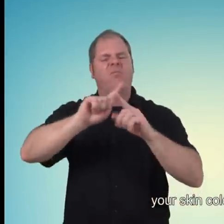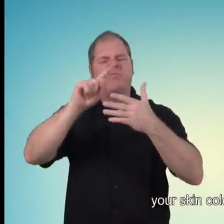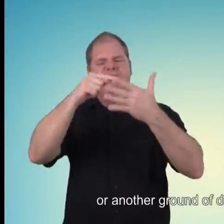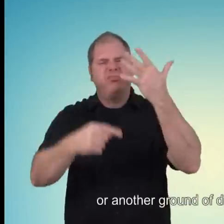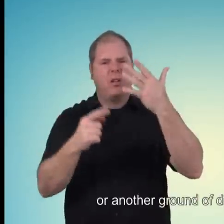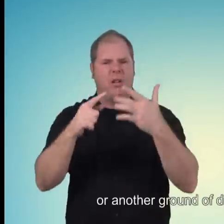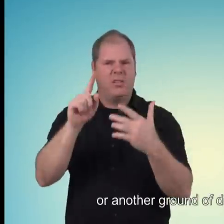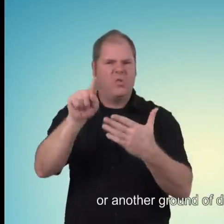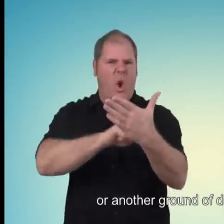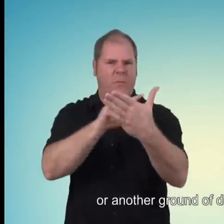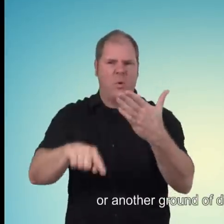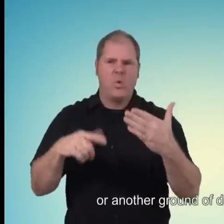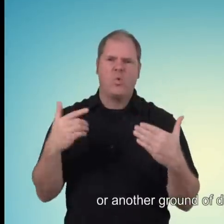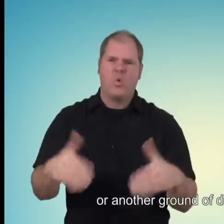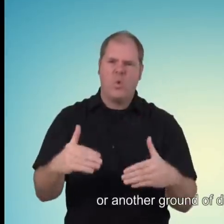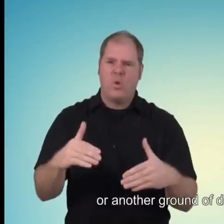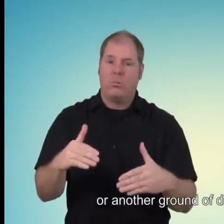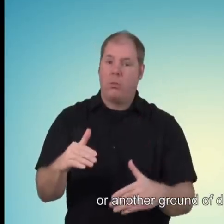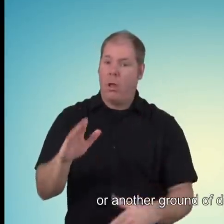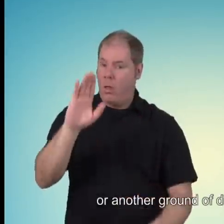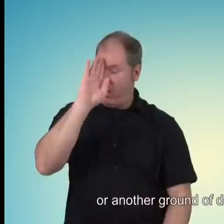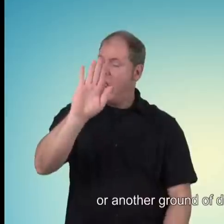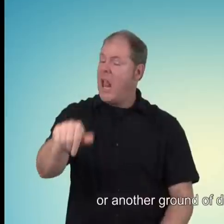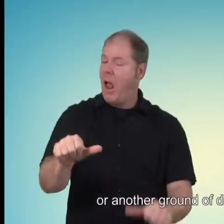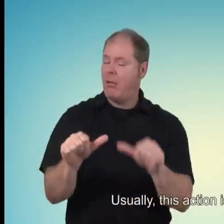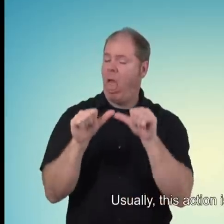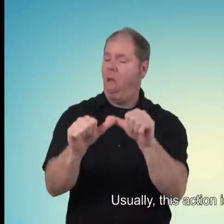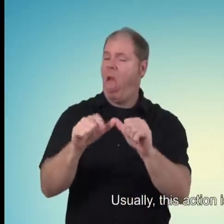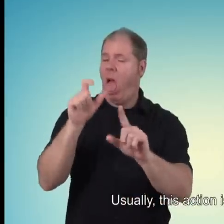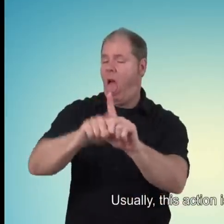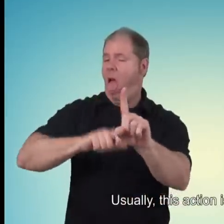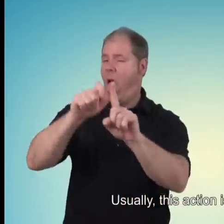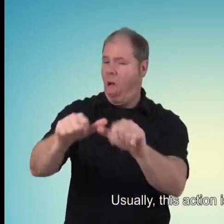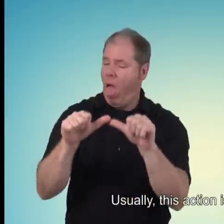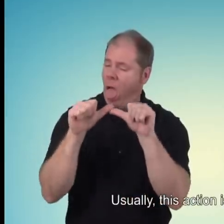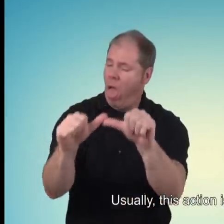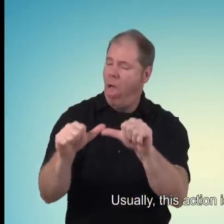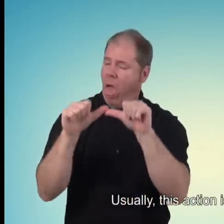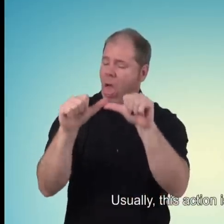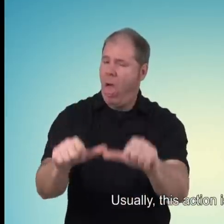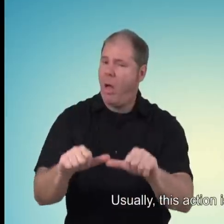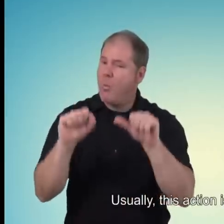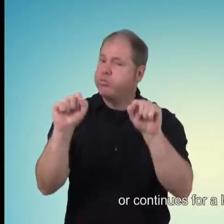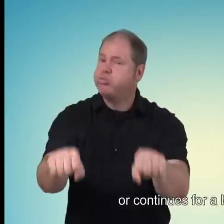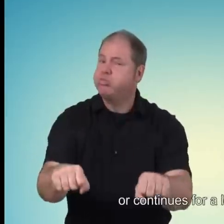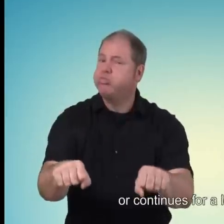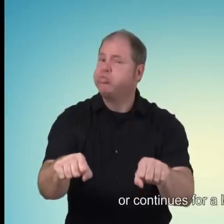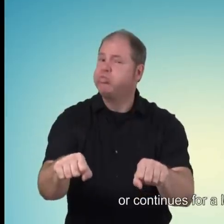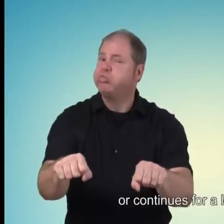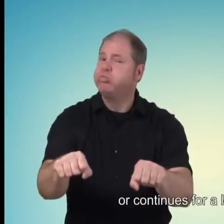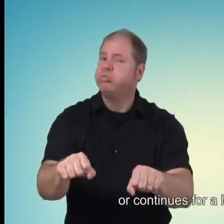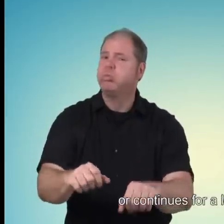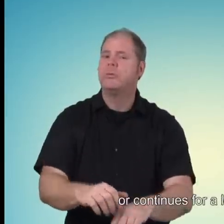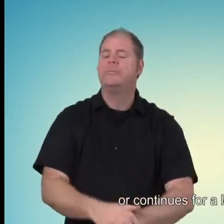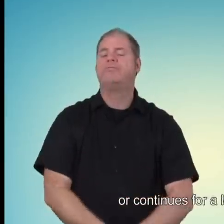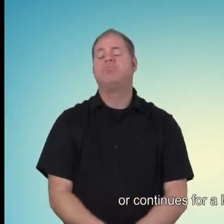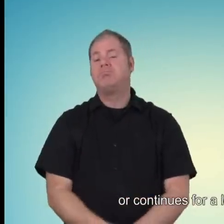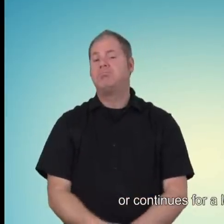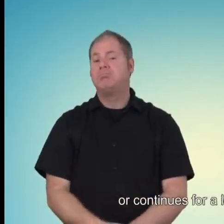discrimination. Usually this action is repeated or continues for a long time. Harassment